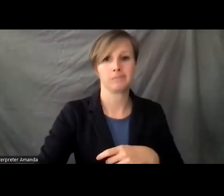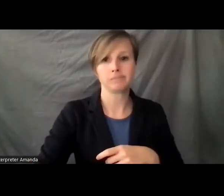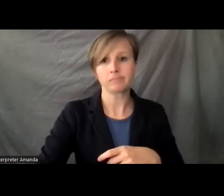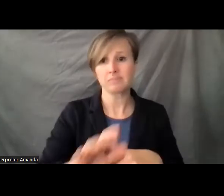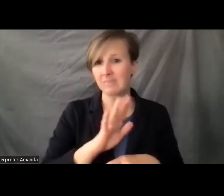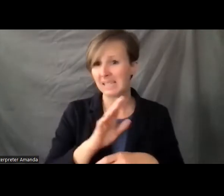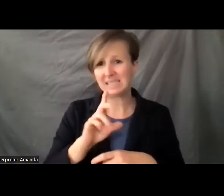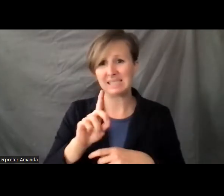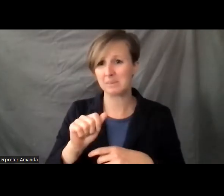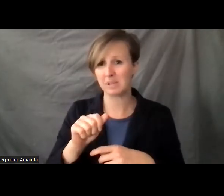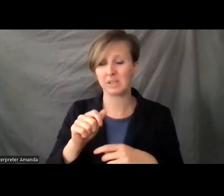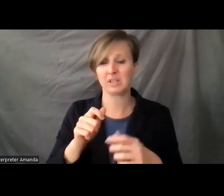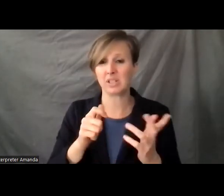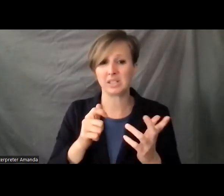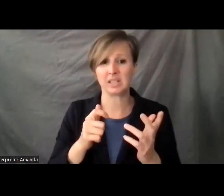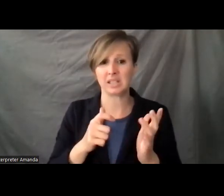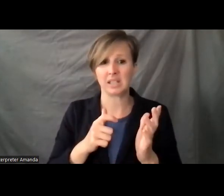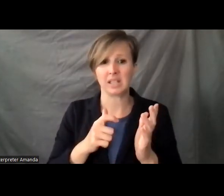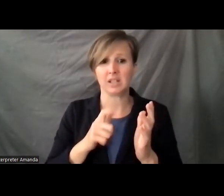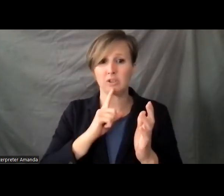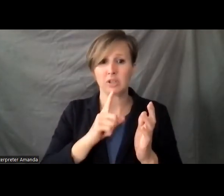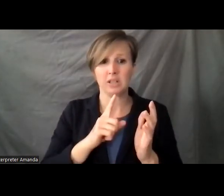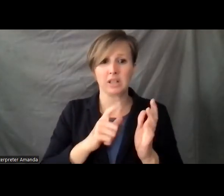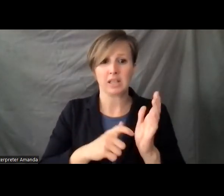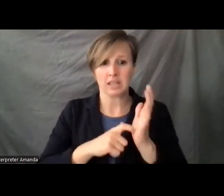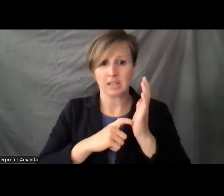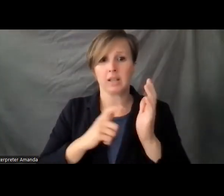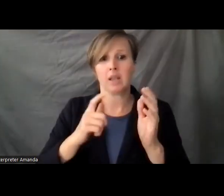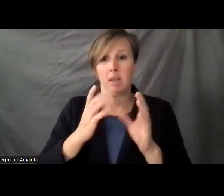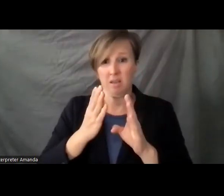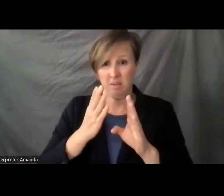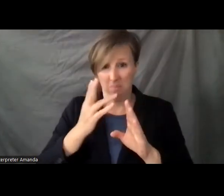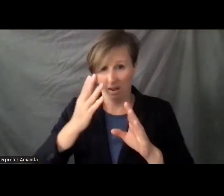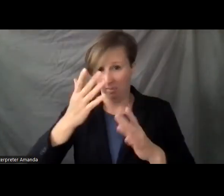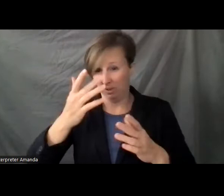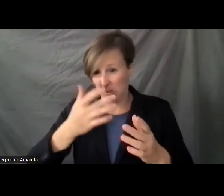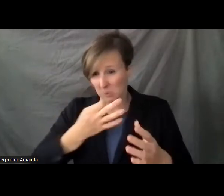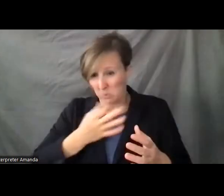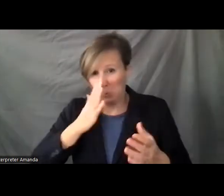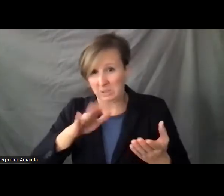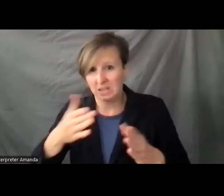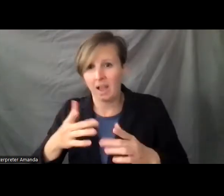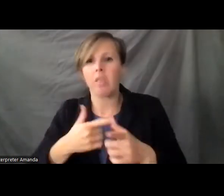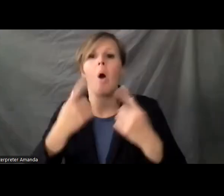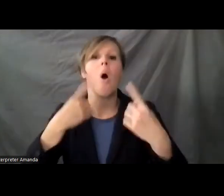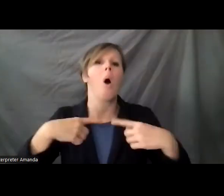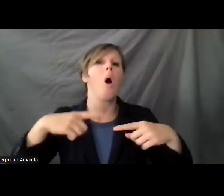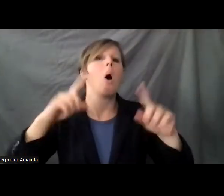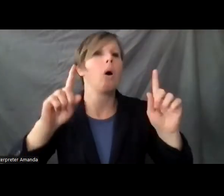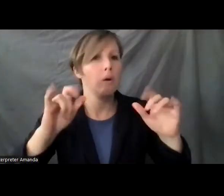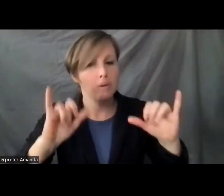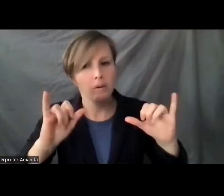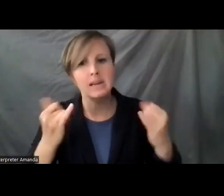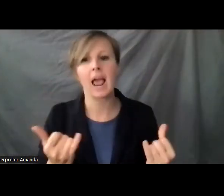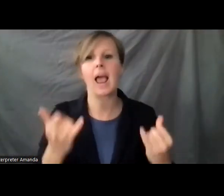It shouldn't have taken him being diagnosed as terminal before receiving the life support measures for his disability. Please